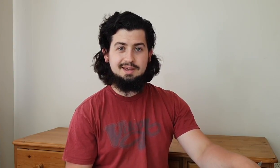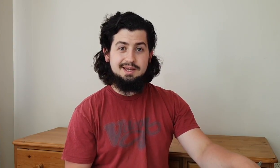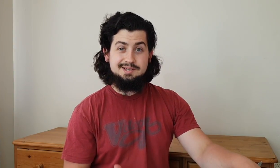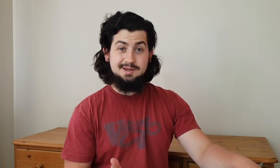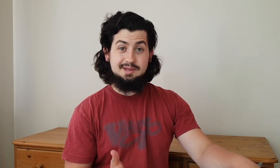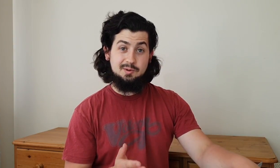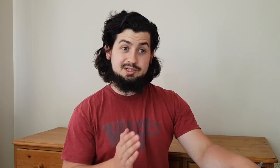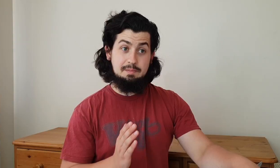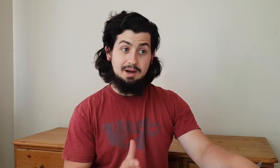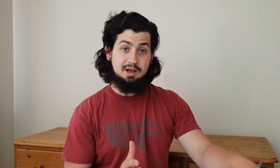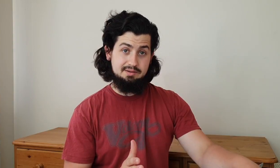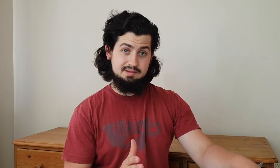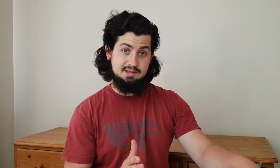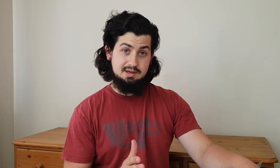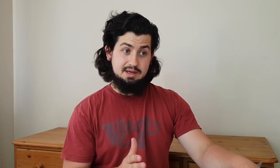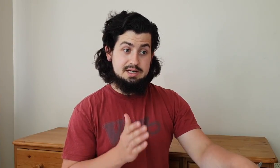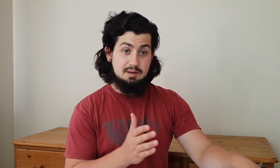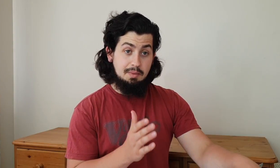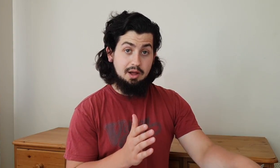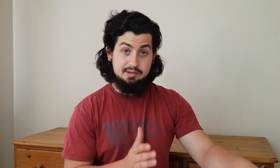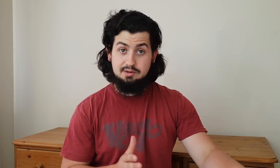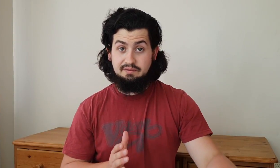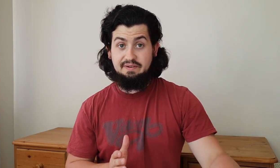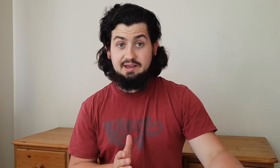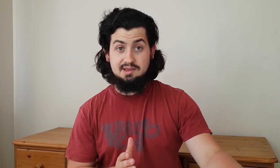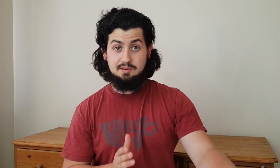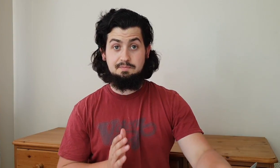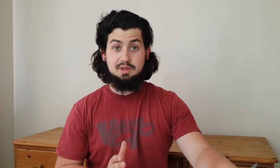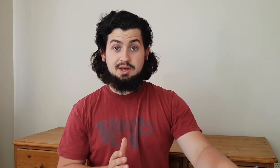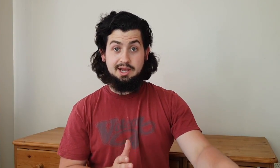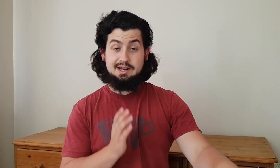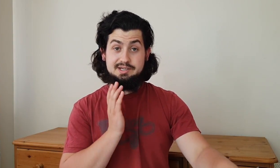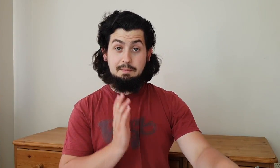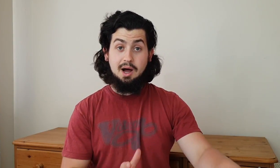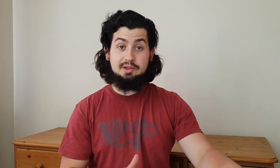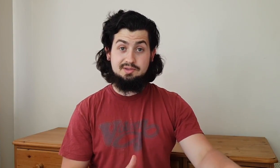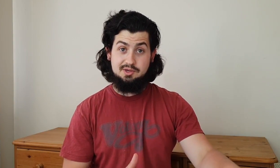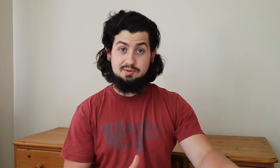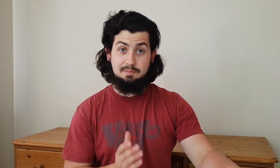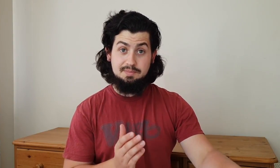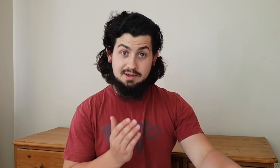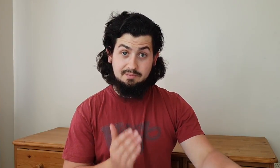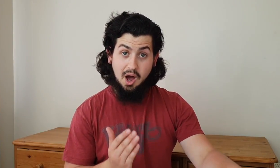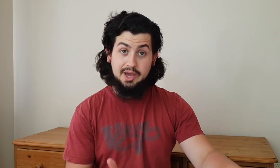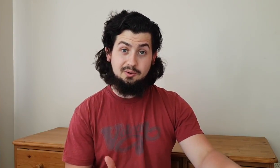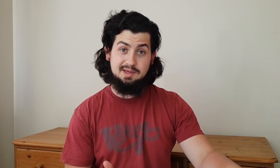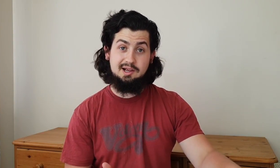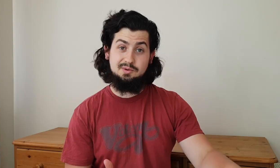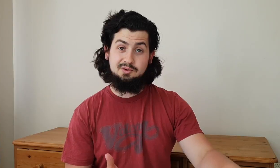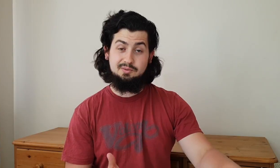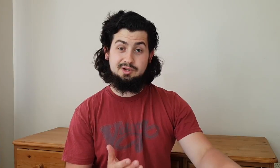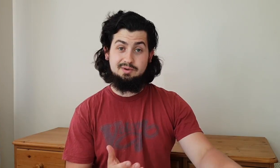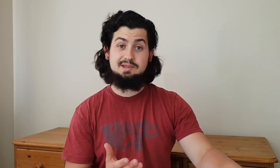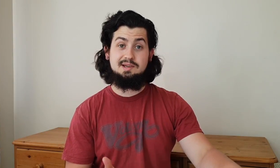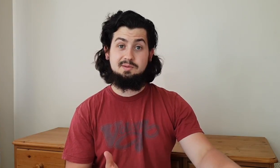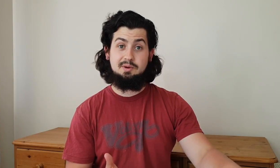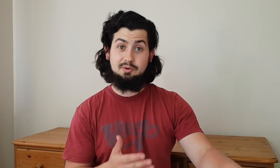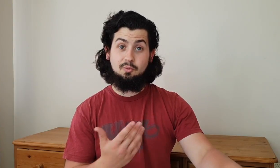do you know what mean so it demands it demands you to face them like and it demands you to give them eye contact when you're when you're listening to people you're